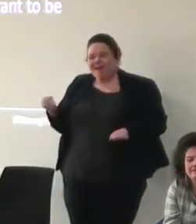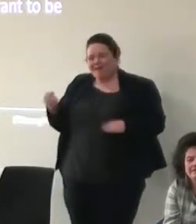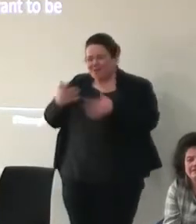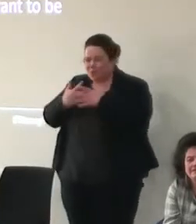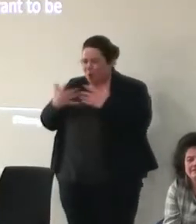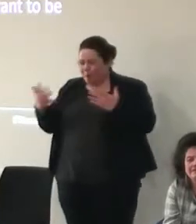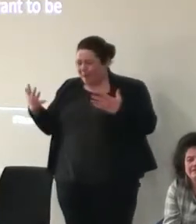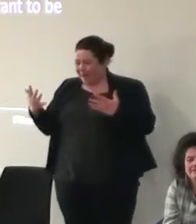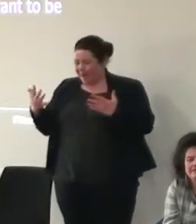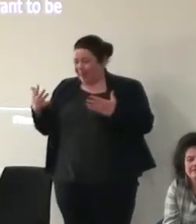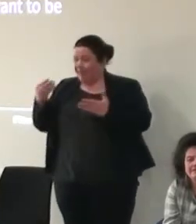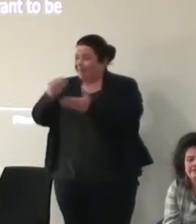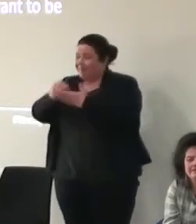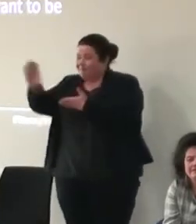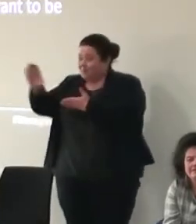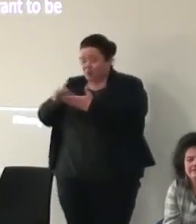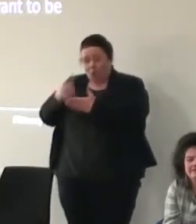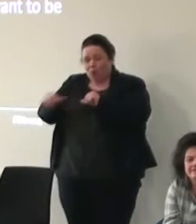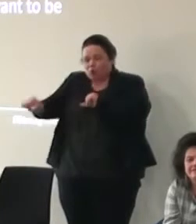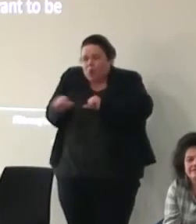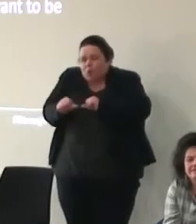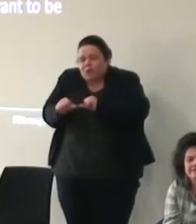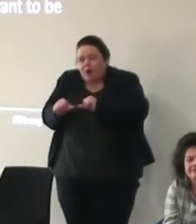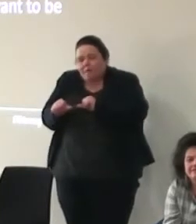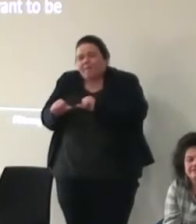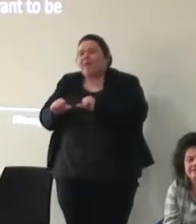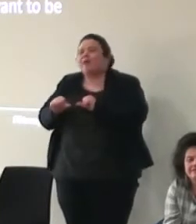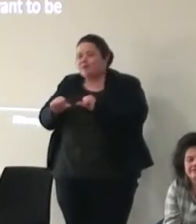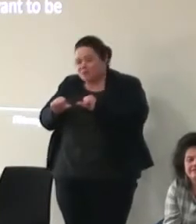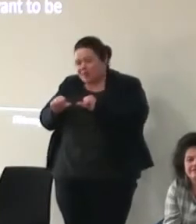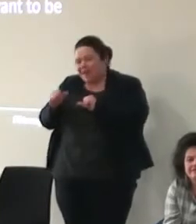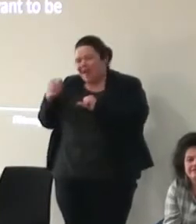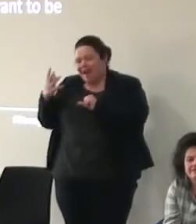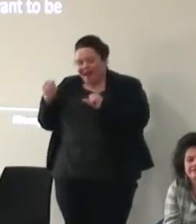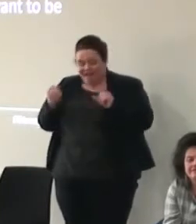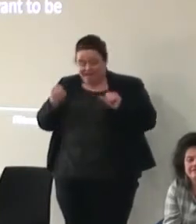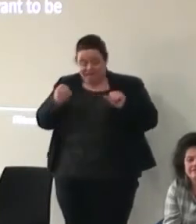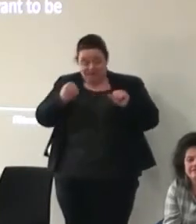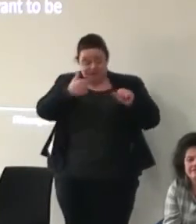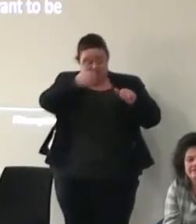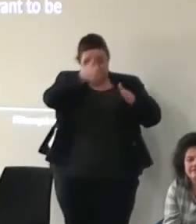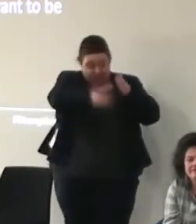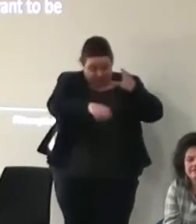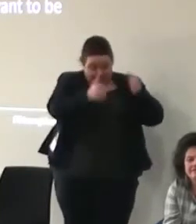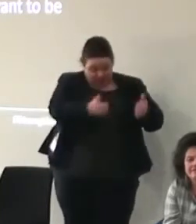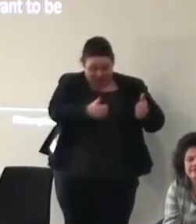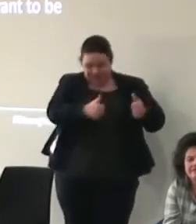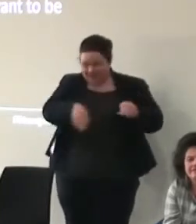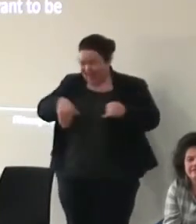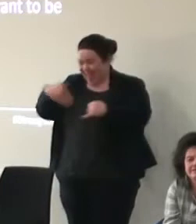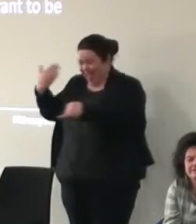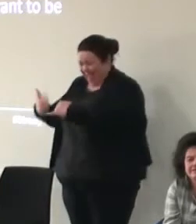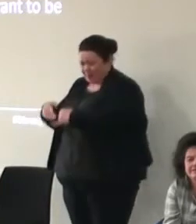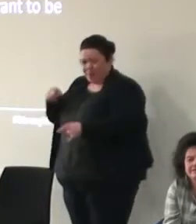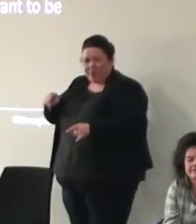short-term funded projects and programs whereby there are starts and end points for young people who already have an incredible